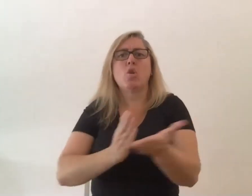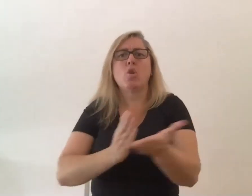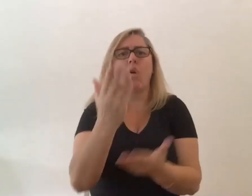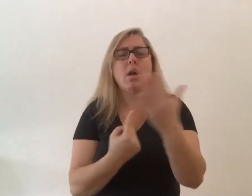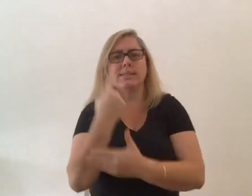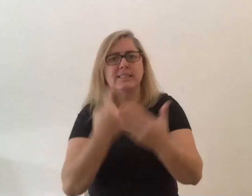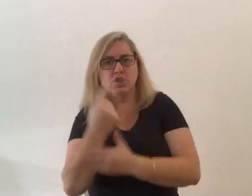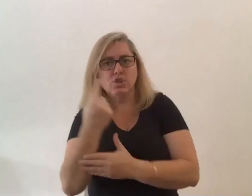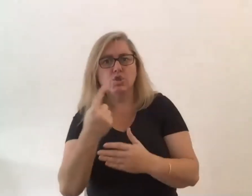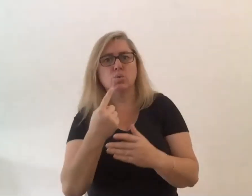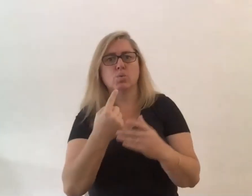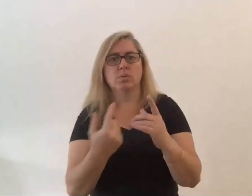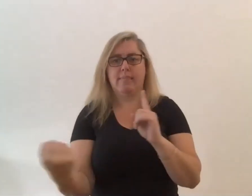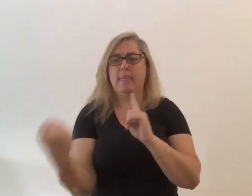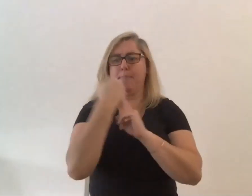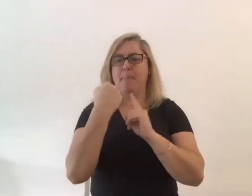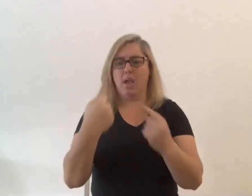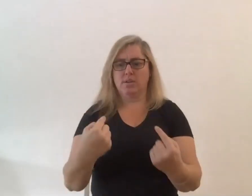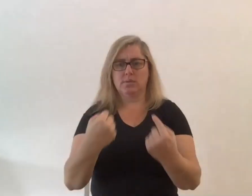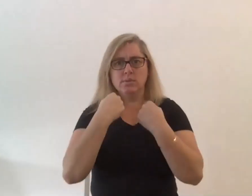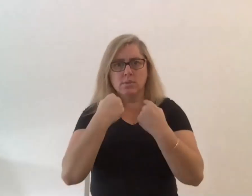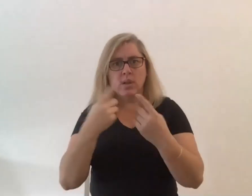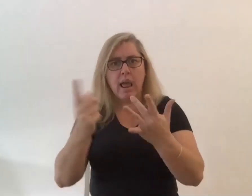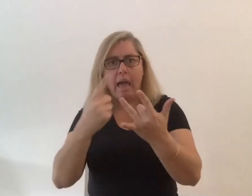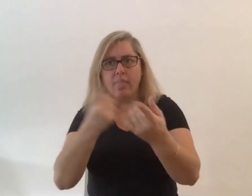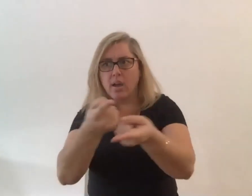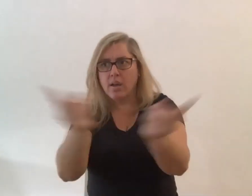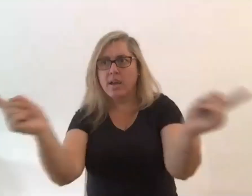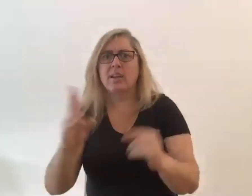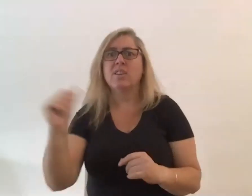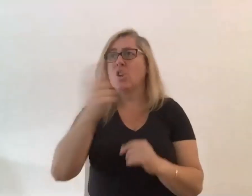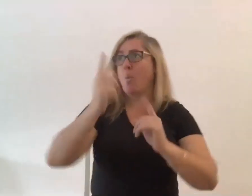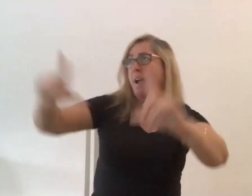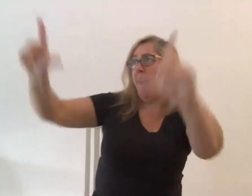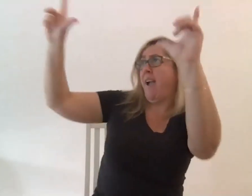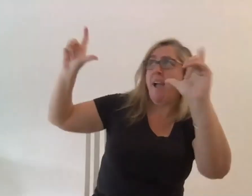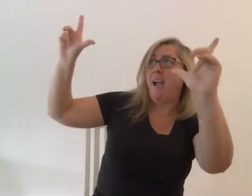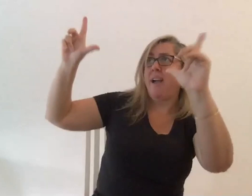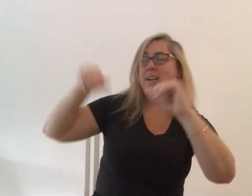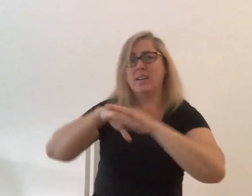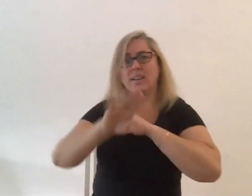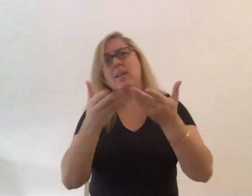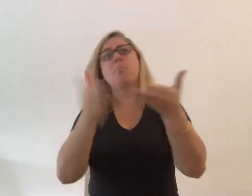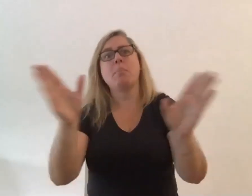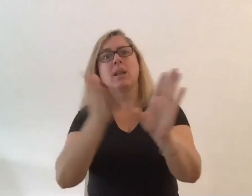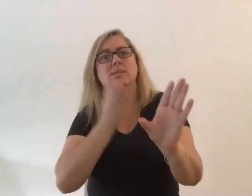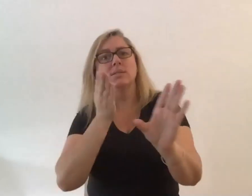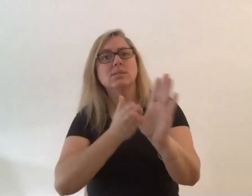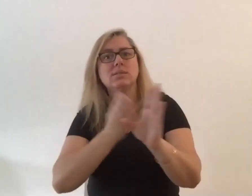and all around you i don't see anyone taking selfies in public psych wards or you know there's none of that